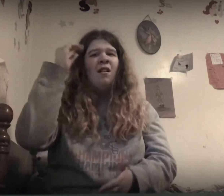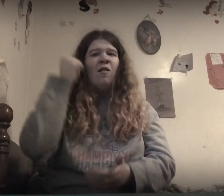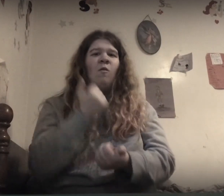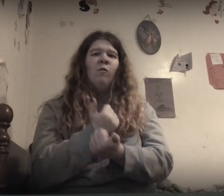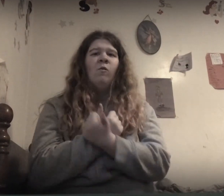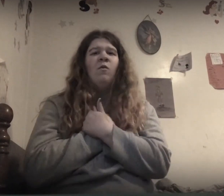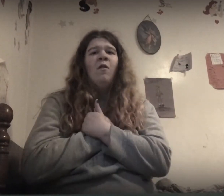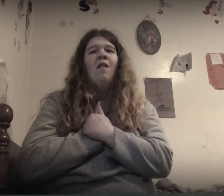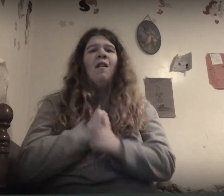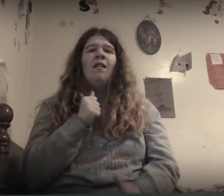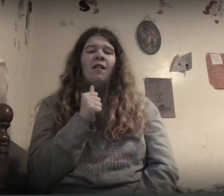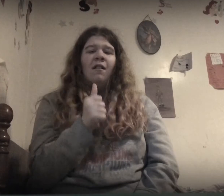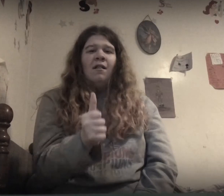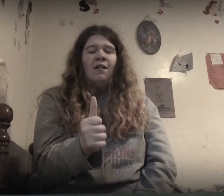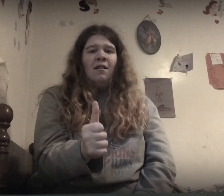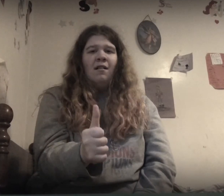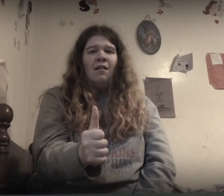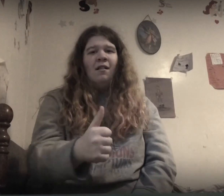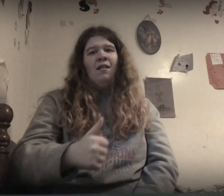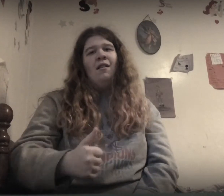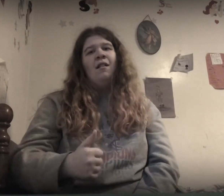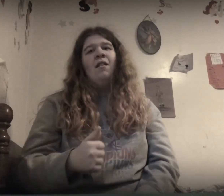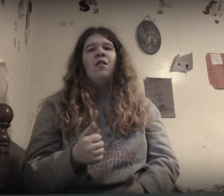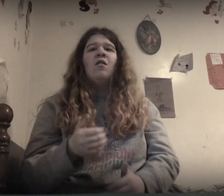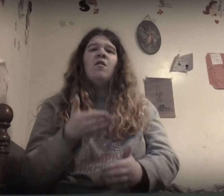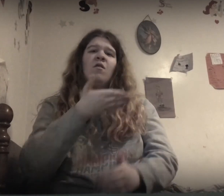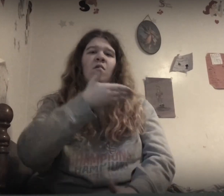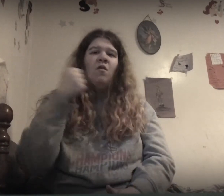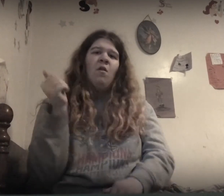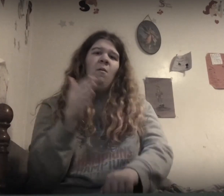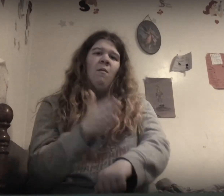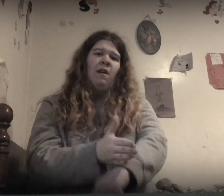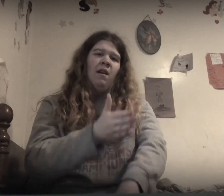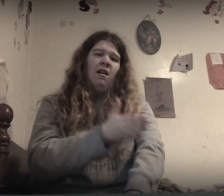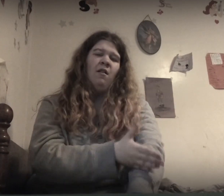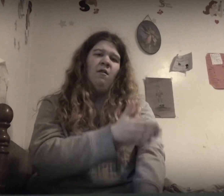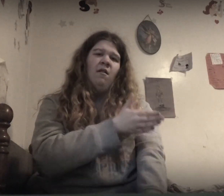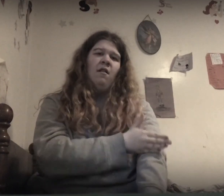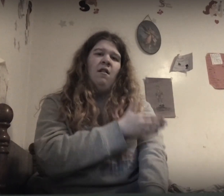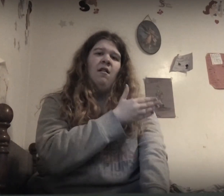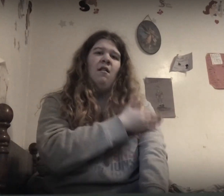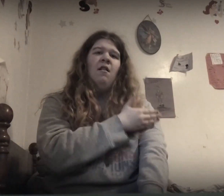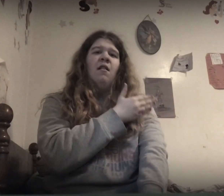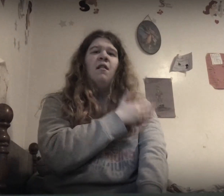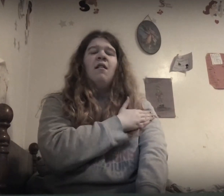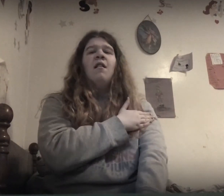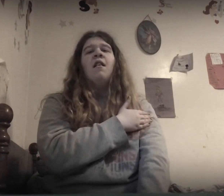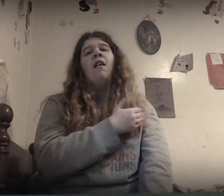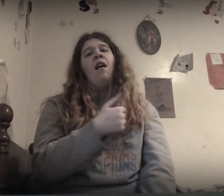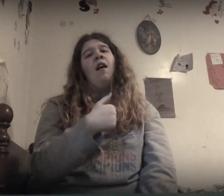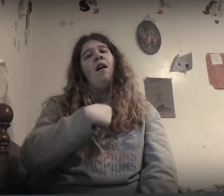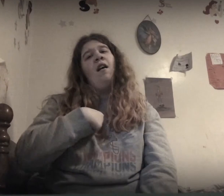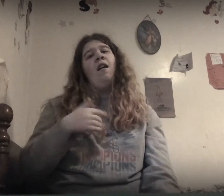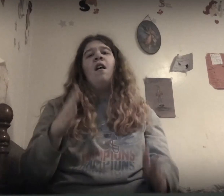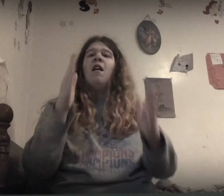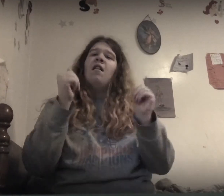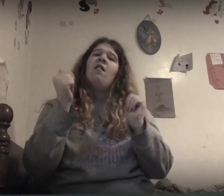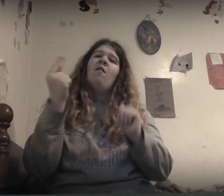you learned to love yourself Love yourself And I